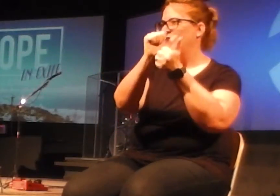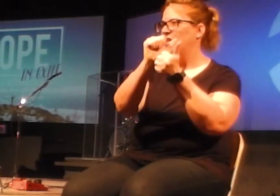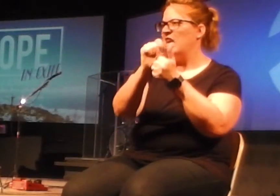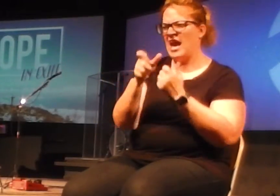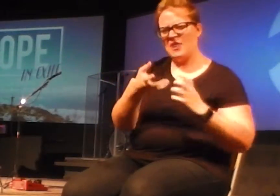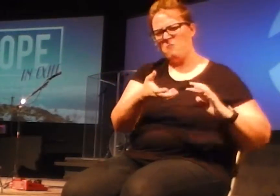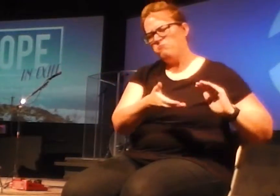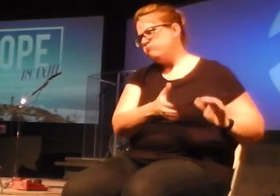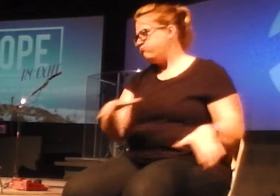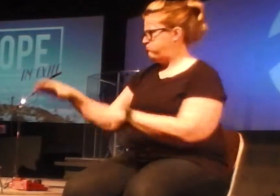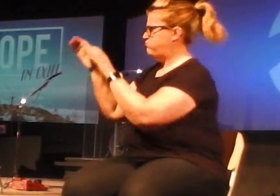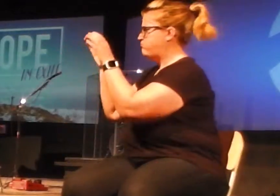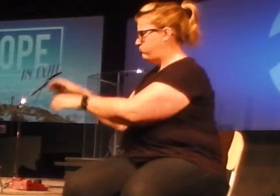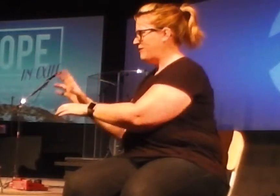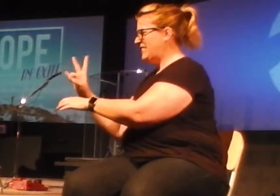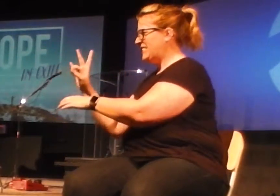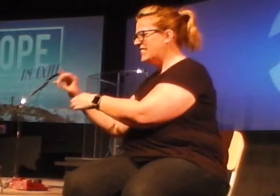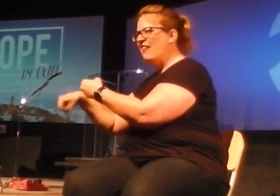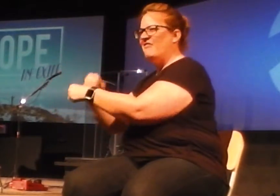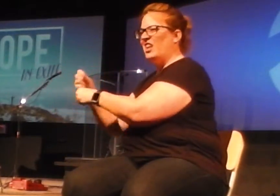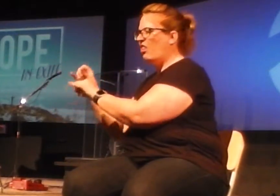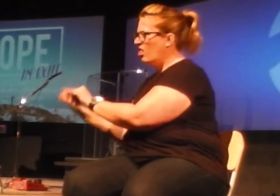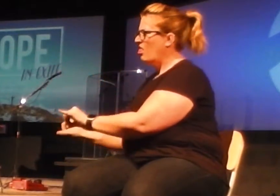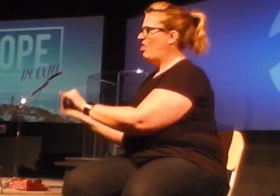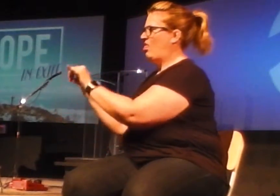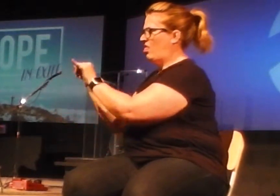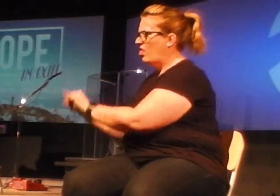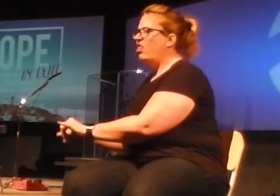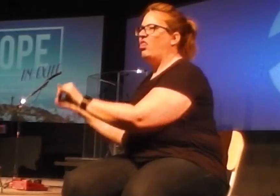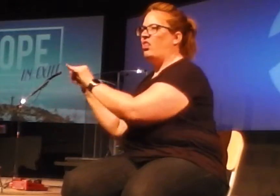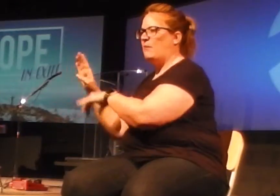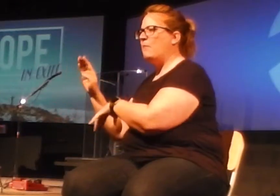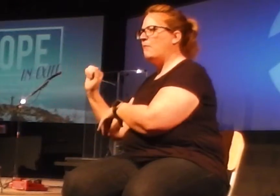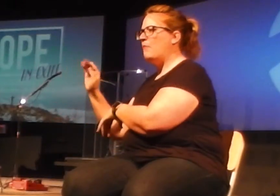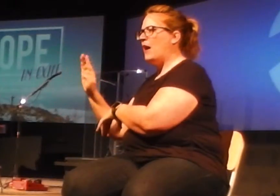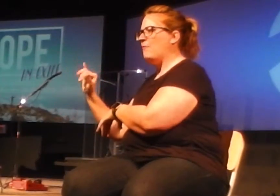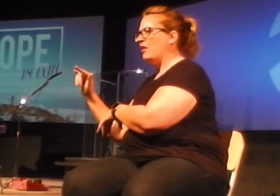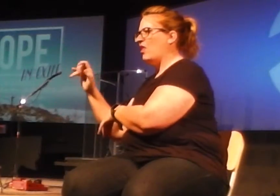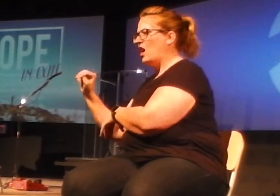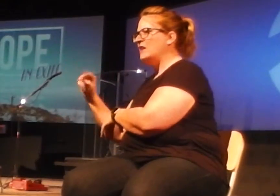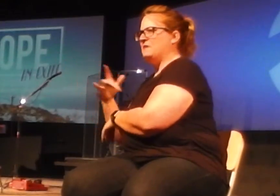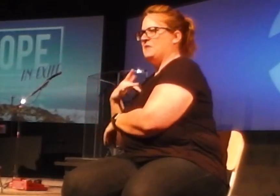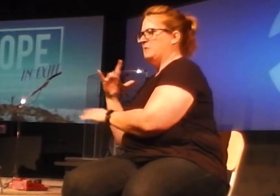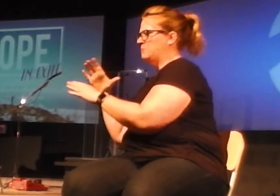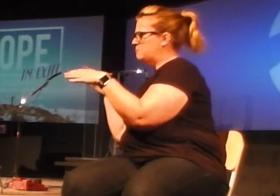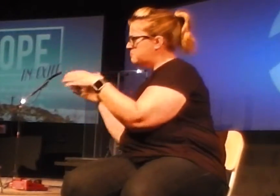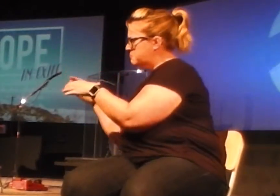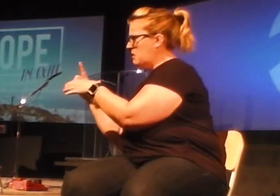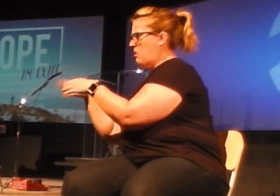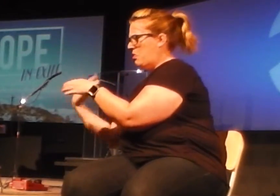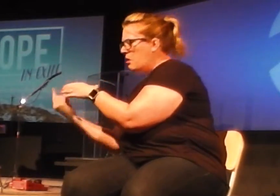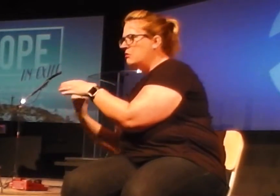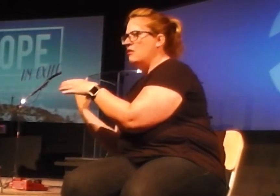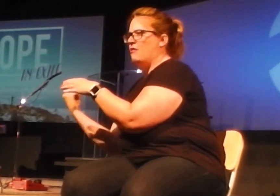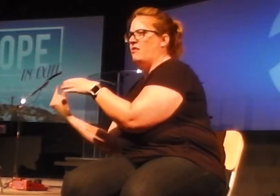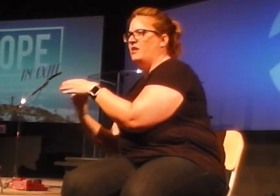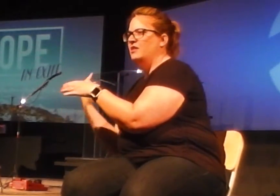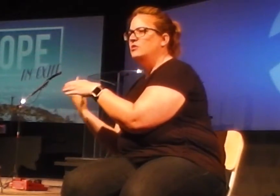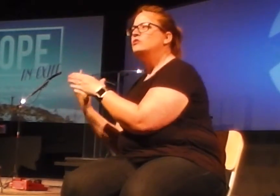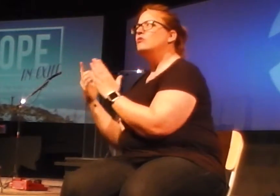70 years into Babylon, into a time of exile. And so we've been looking at, starting at Jeremiah chapter 29, the